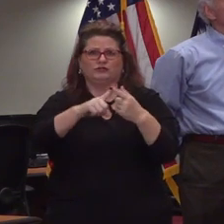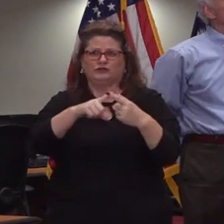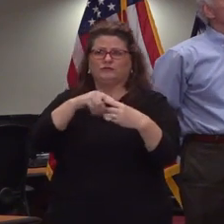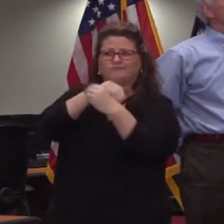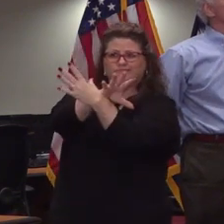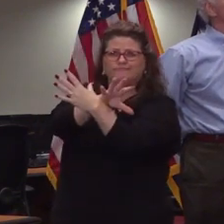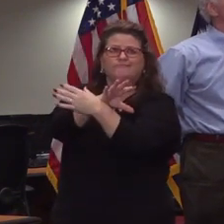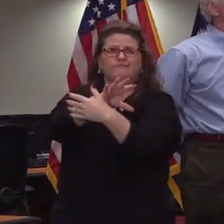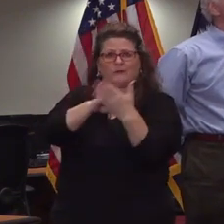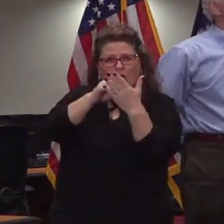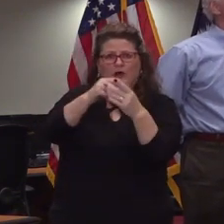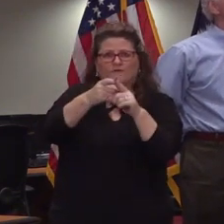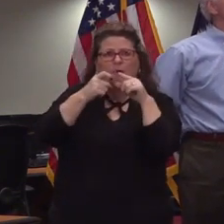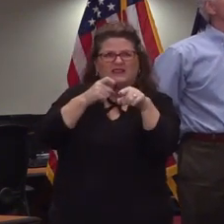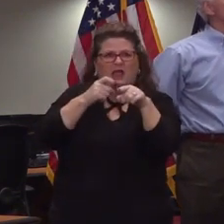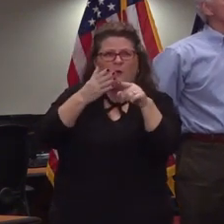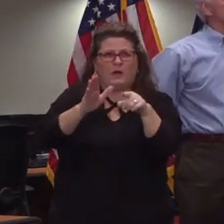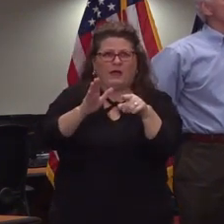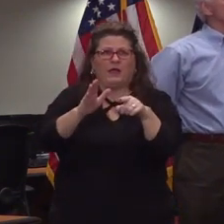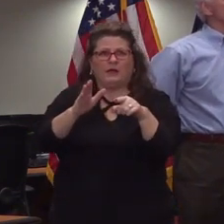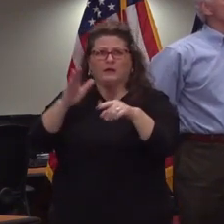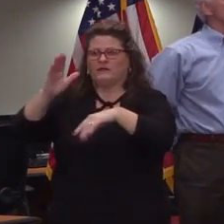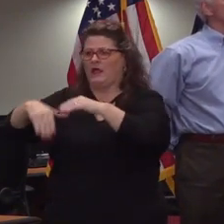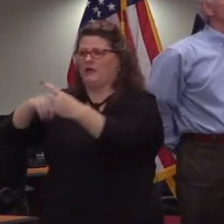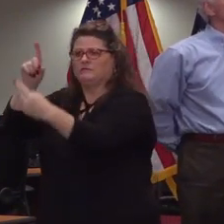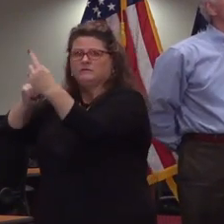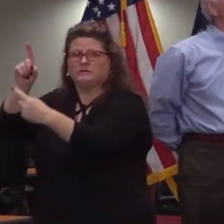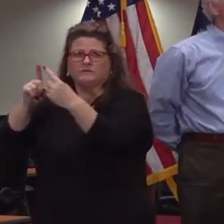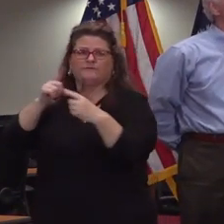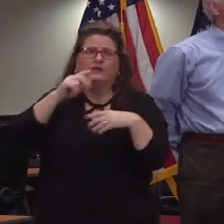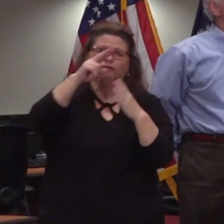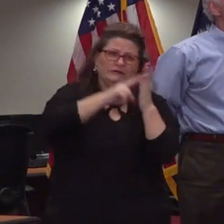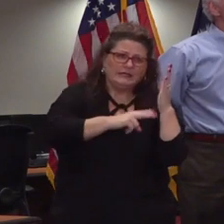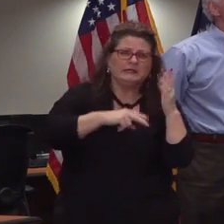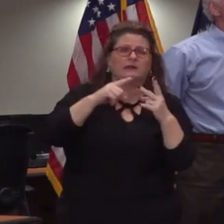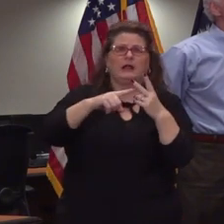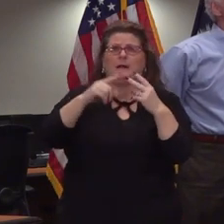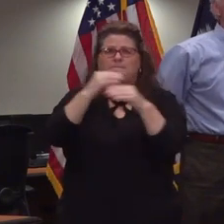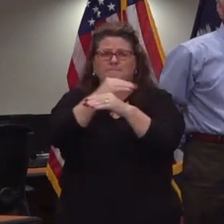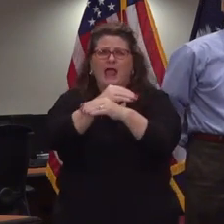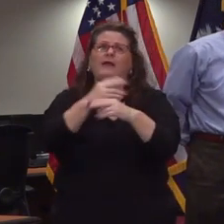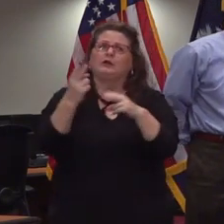to provide some type of remediation in reading and mathematics for elementary students virtually what programs for kids